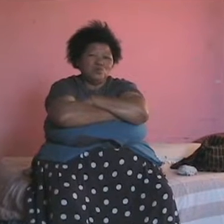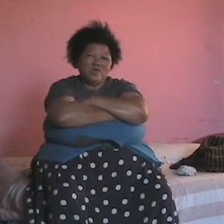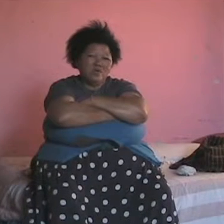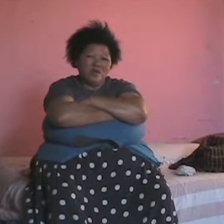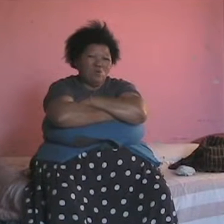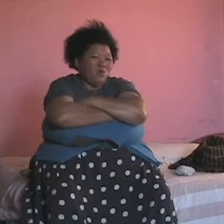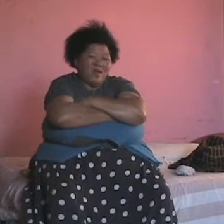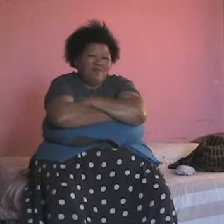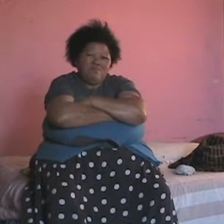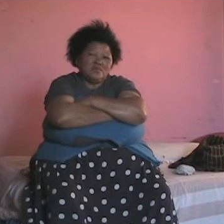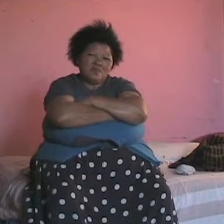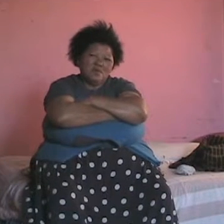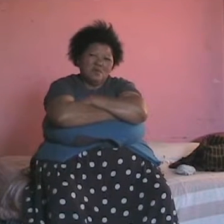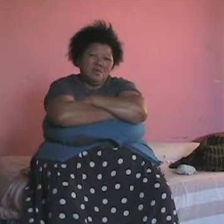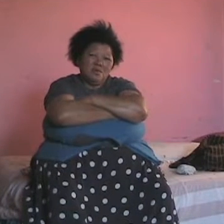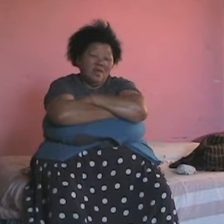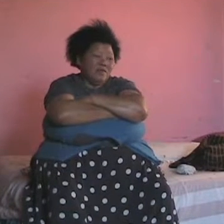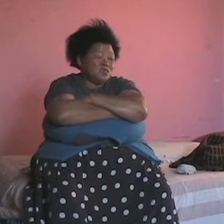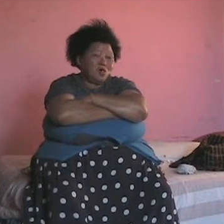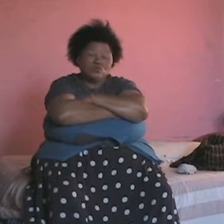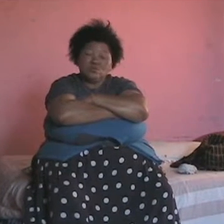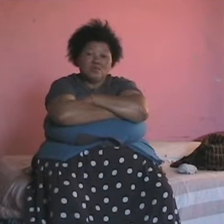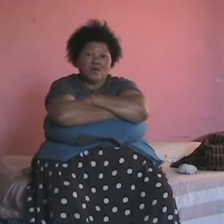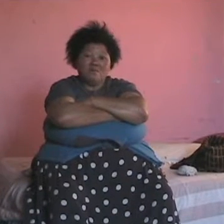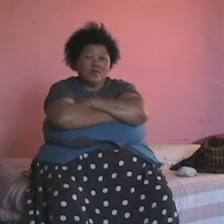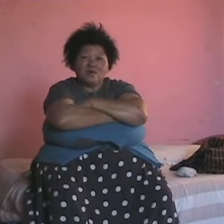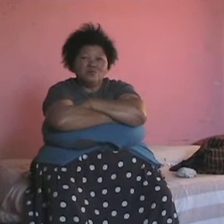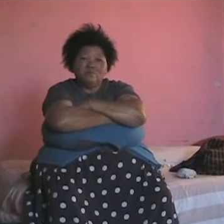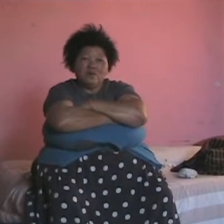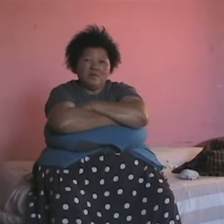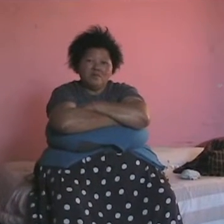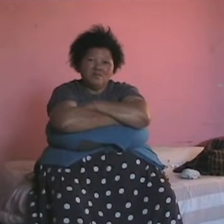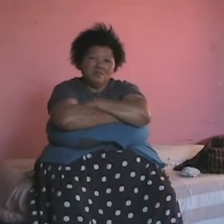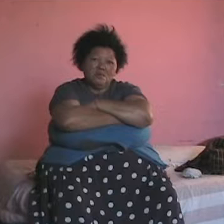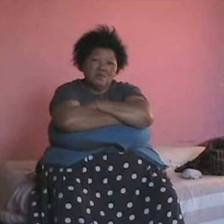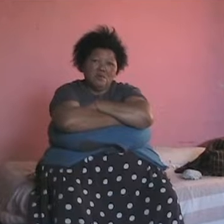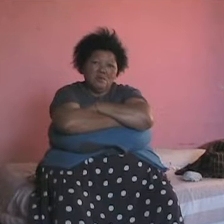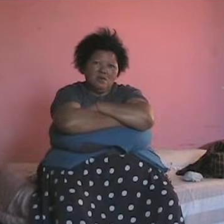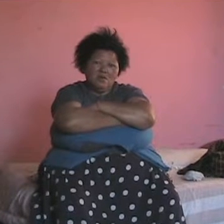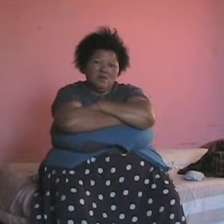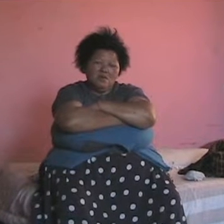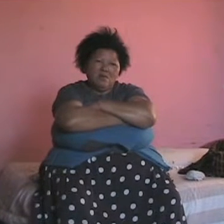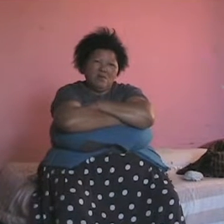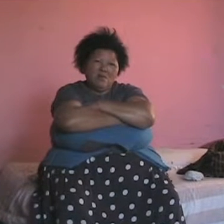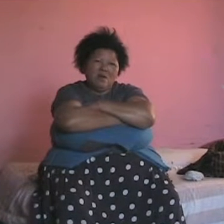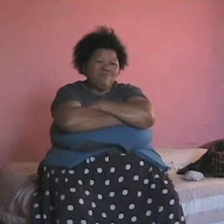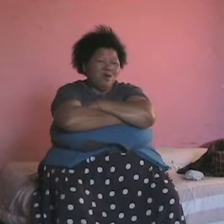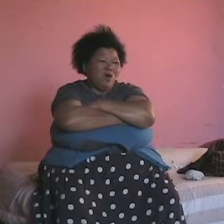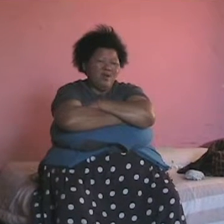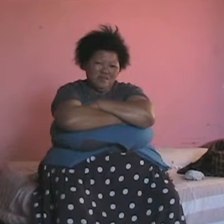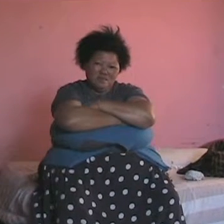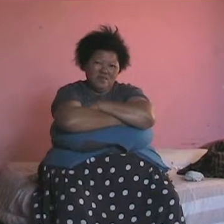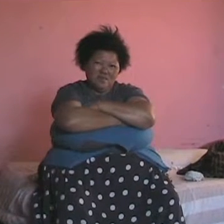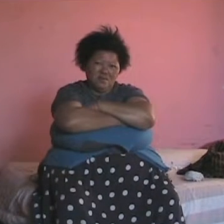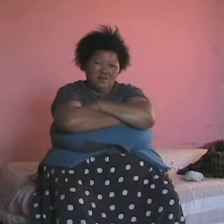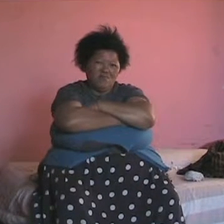shake. I couldn't help it. And the tears would just come running out of I can understand that feeling. can understand that rage. And all these years from